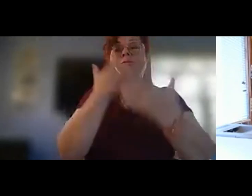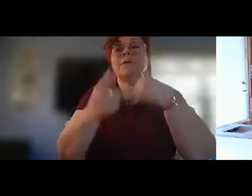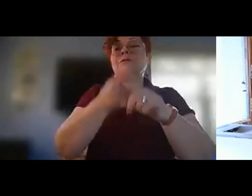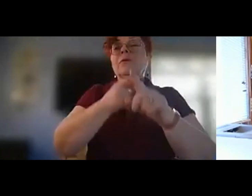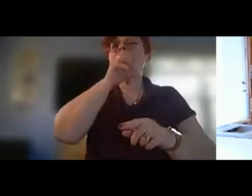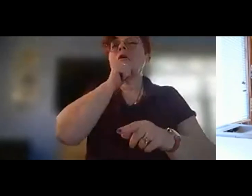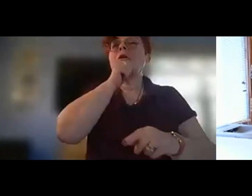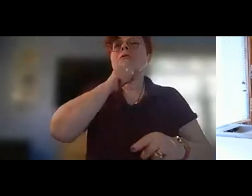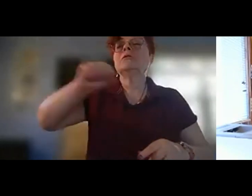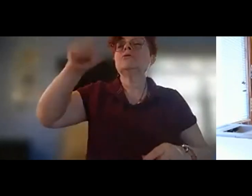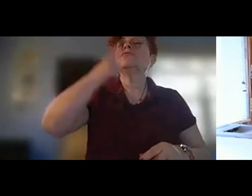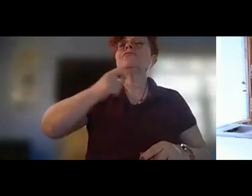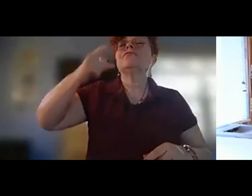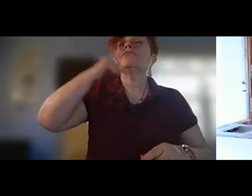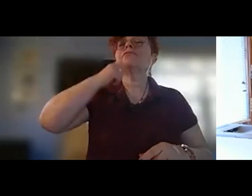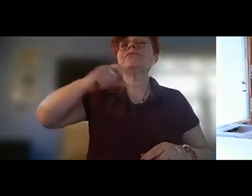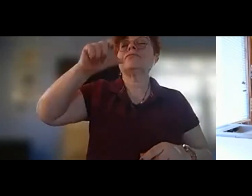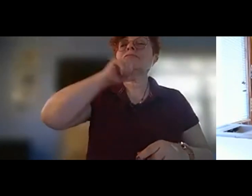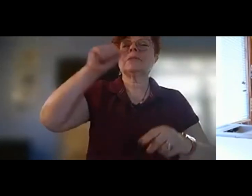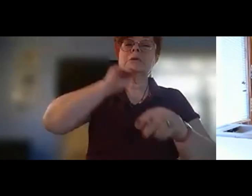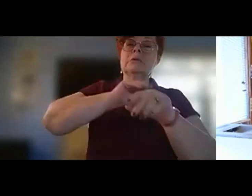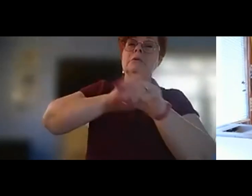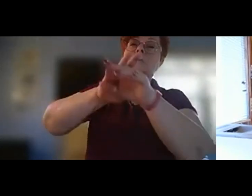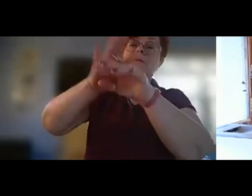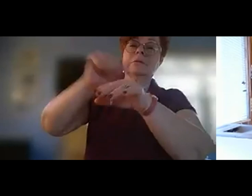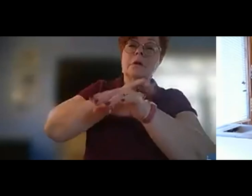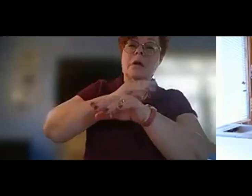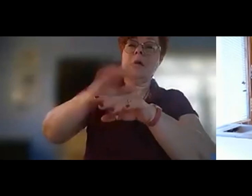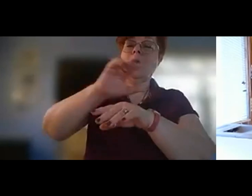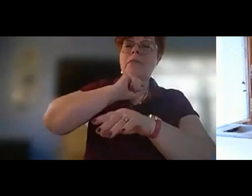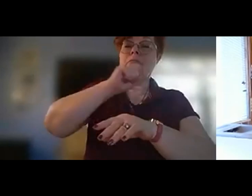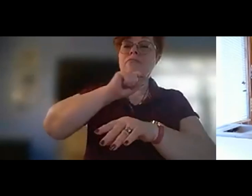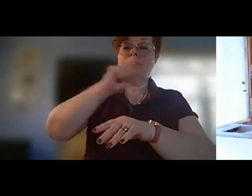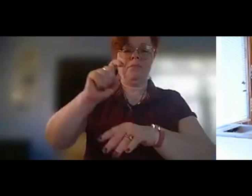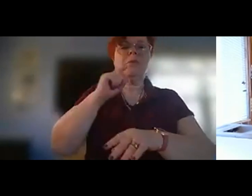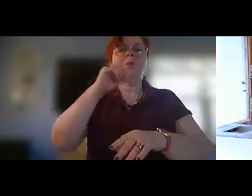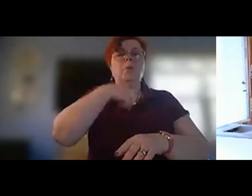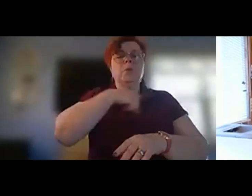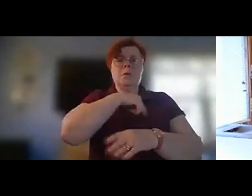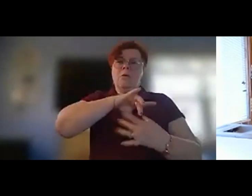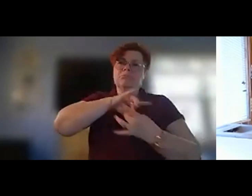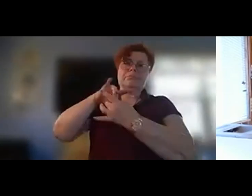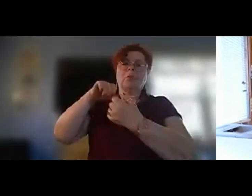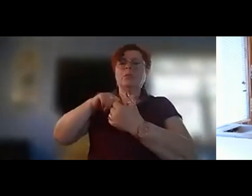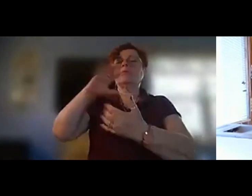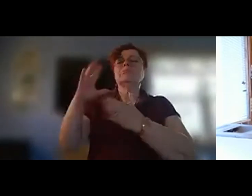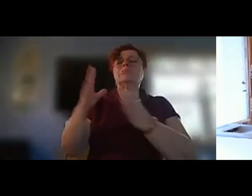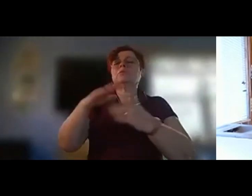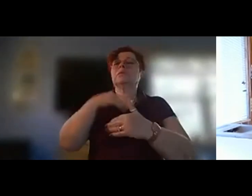struck against fern flint one with the music of wind played on icy birch bones